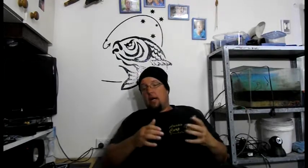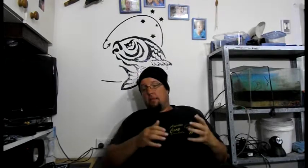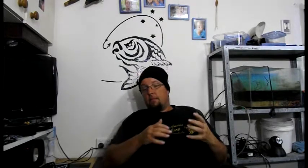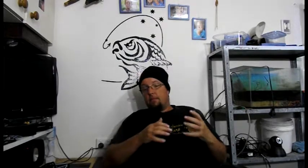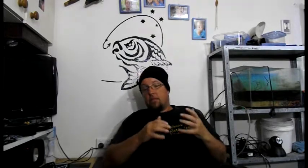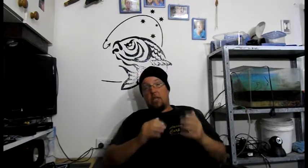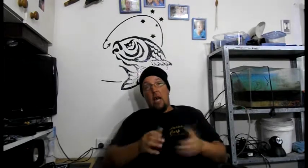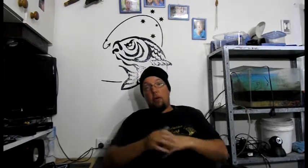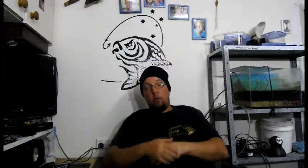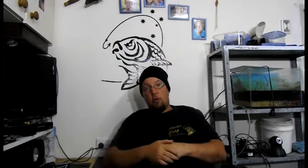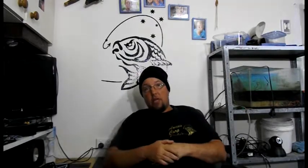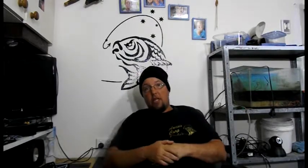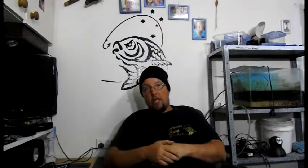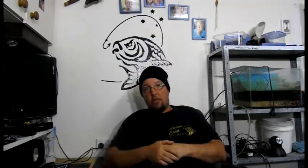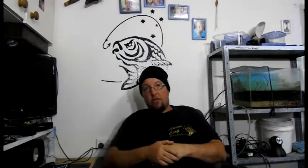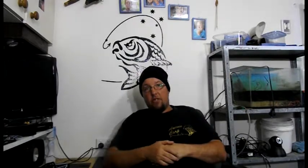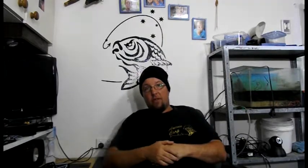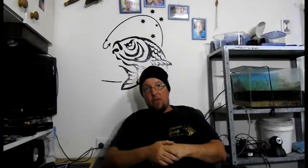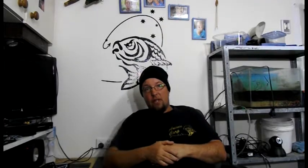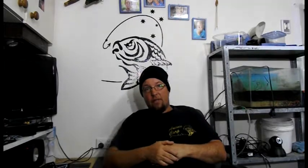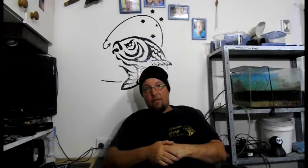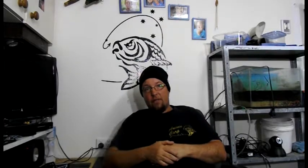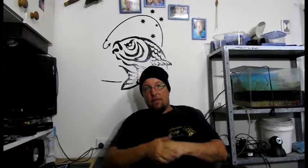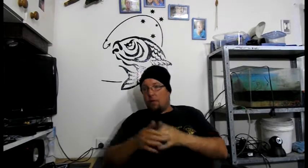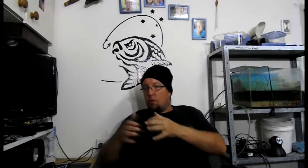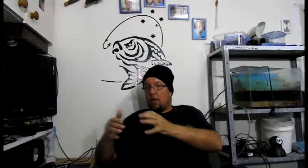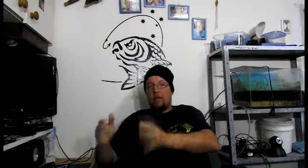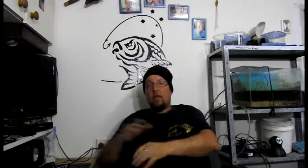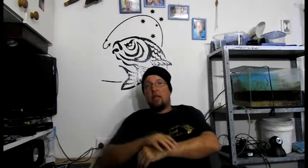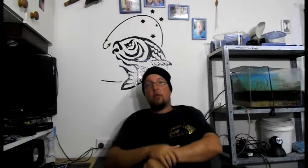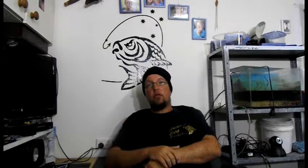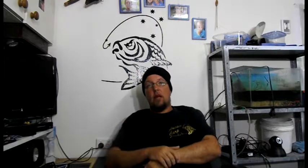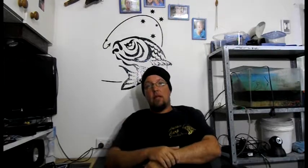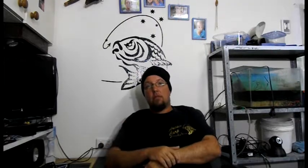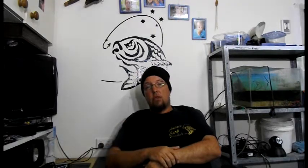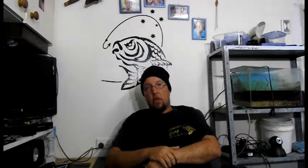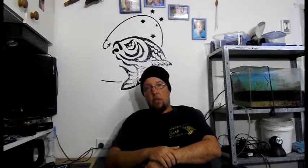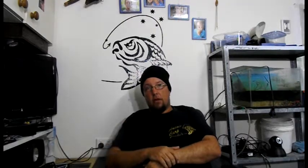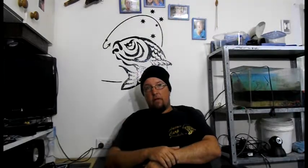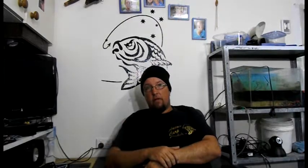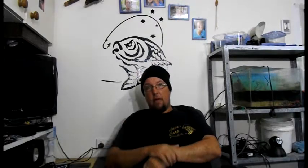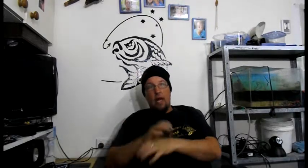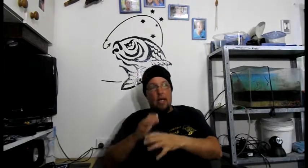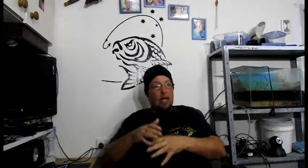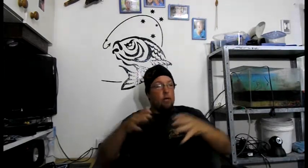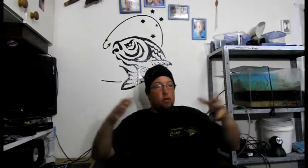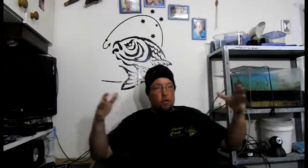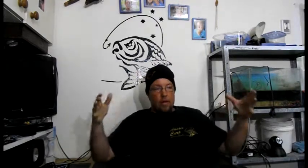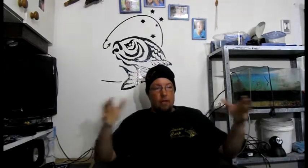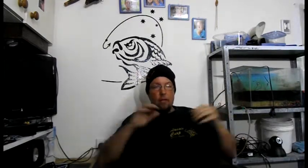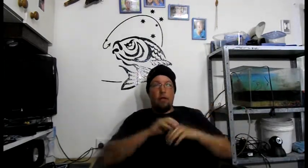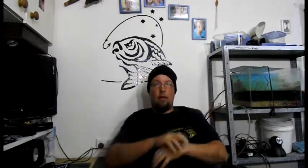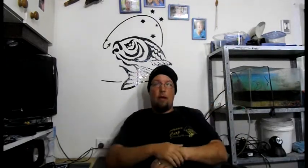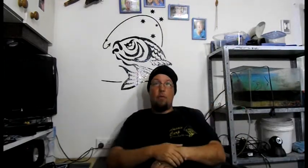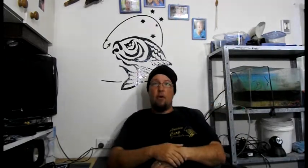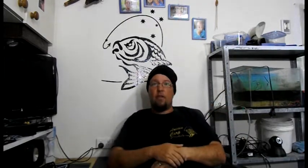So, carp will continue to survive where everything else around them dies off. Again, creating a perfect